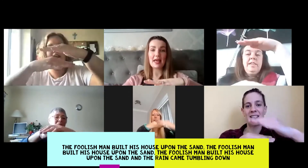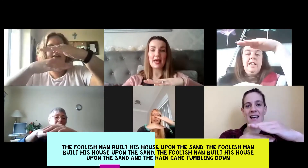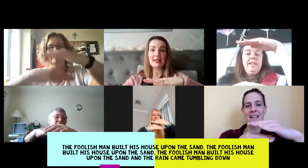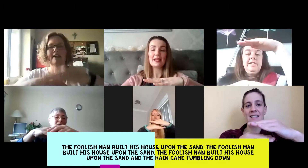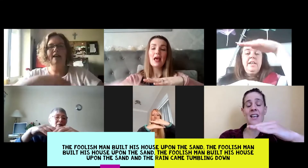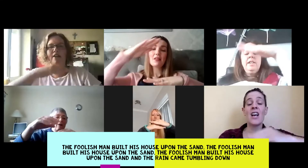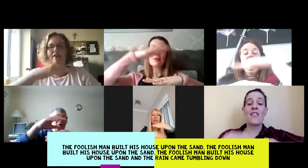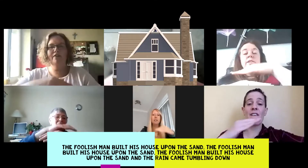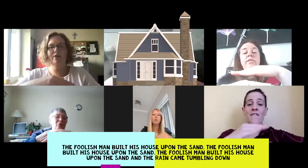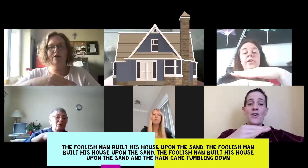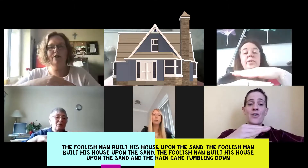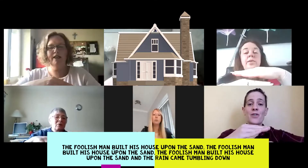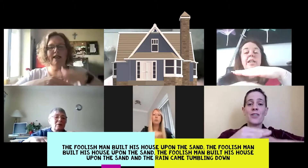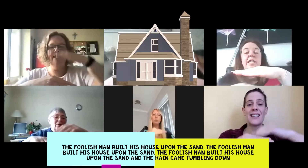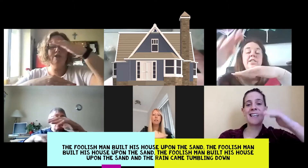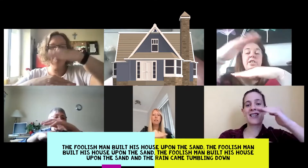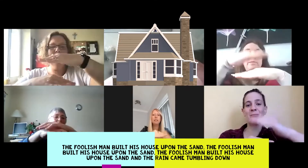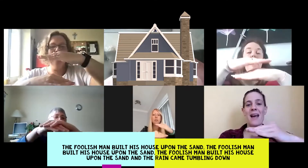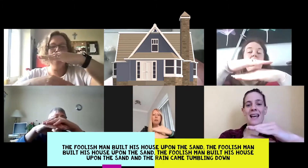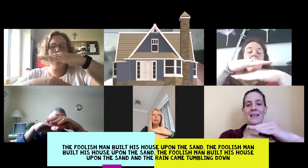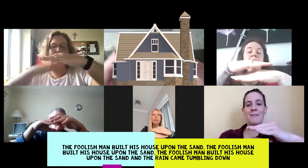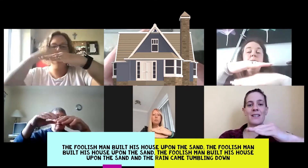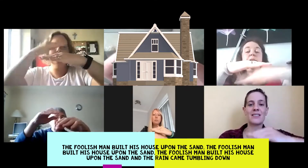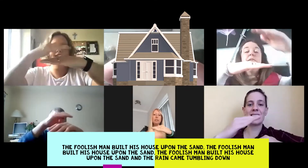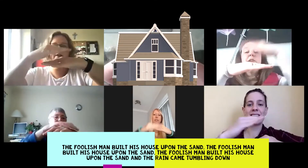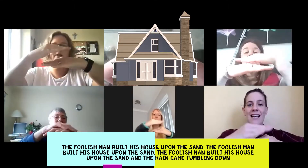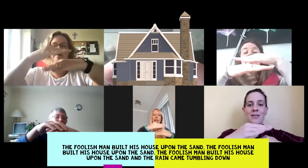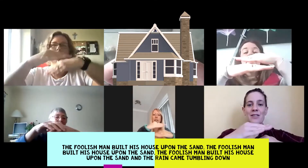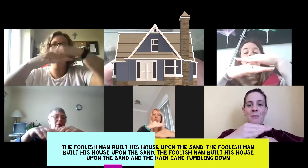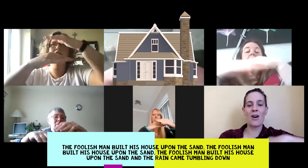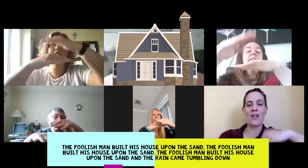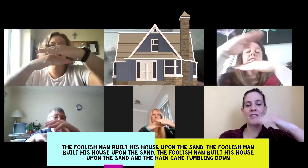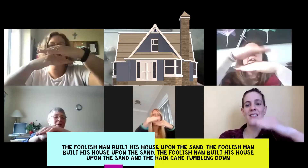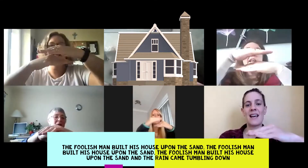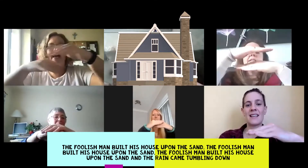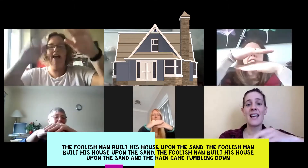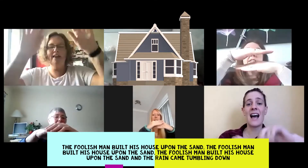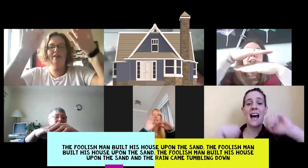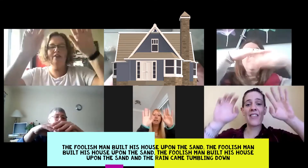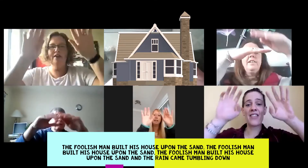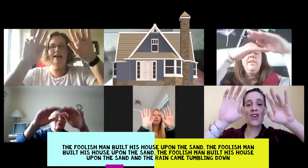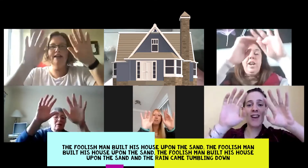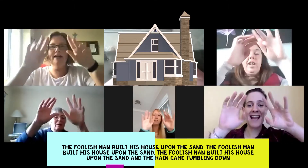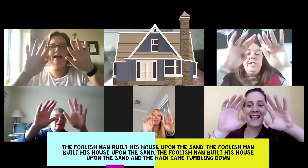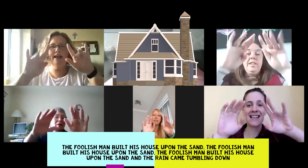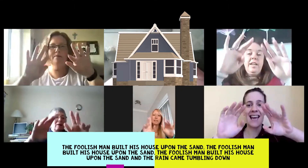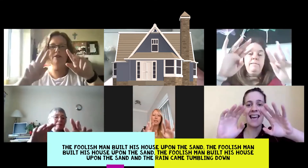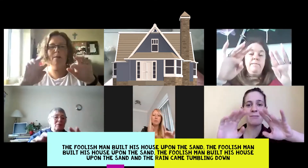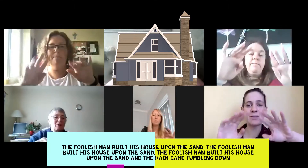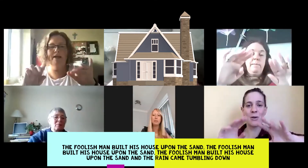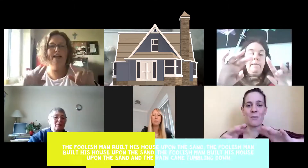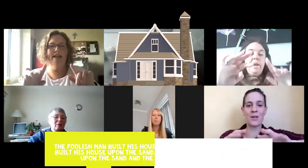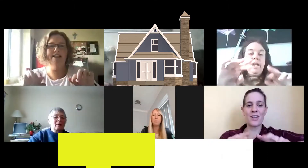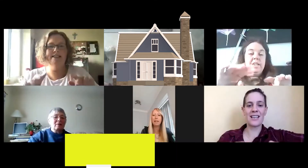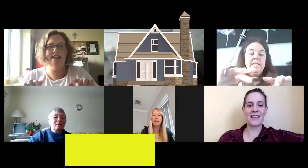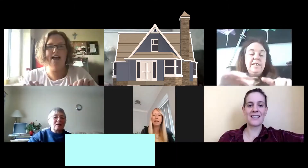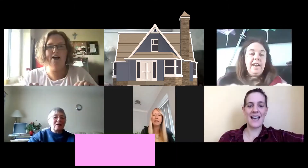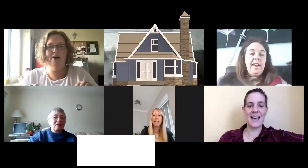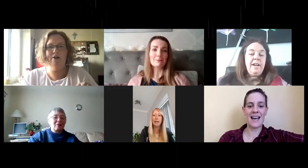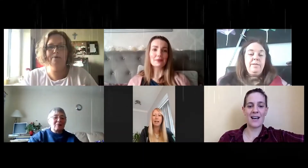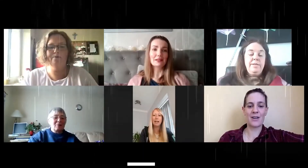the sand The Wiseland built his house upon the sand And the rain came down